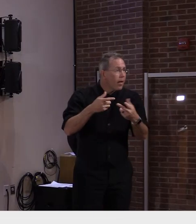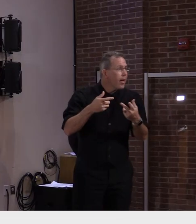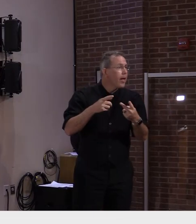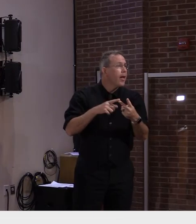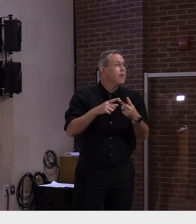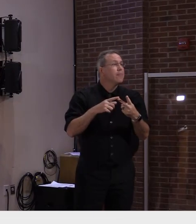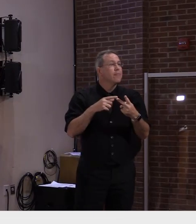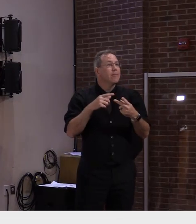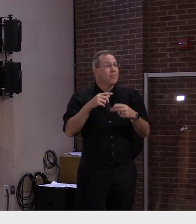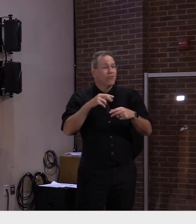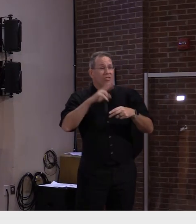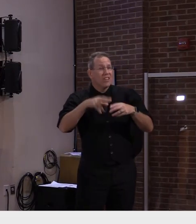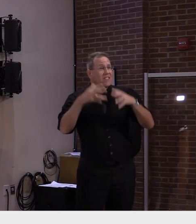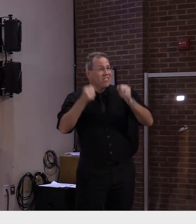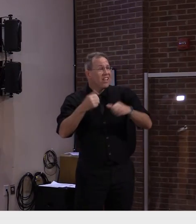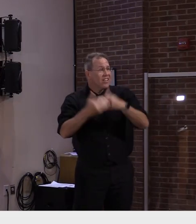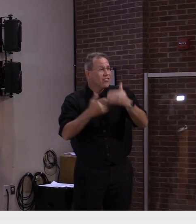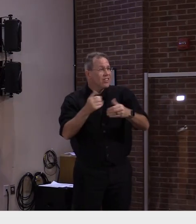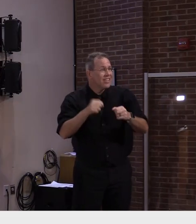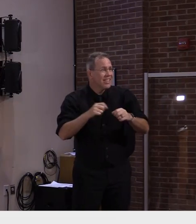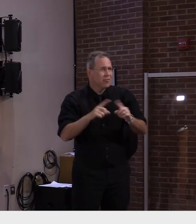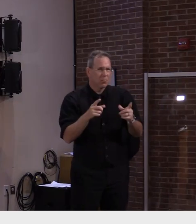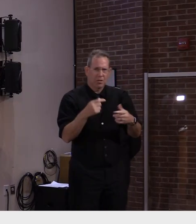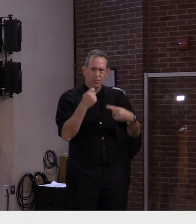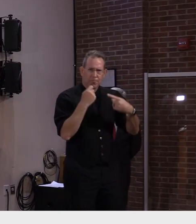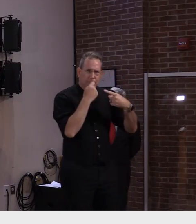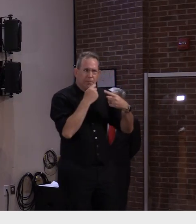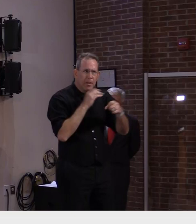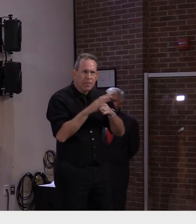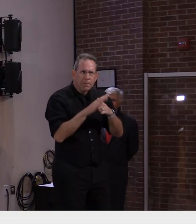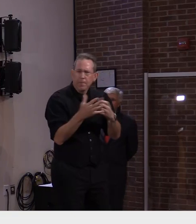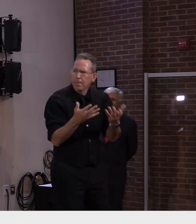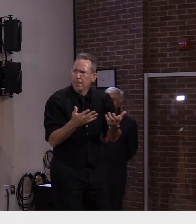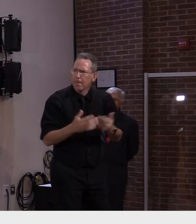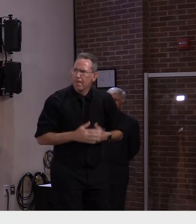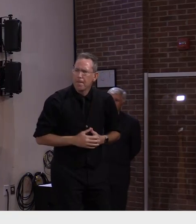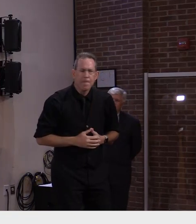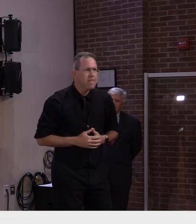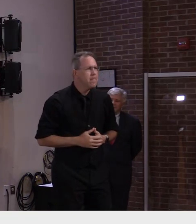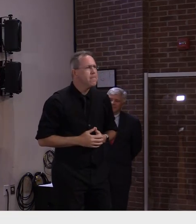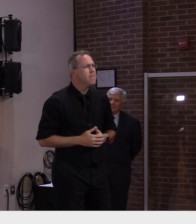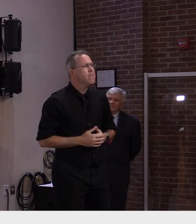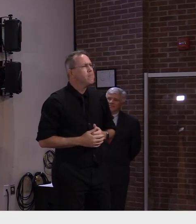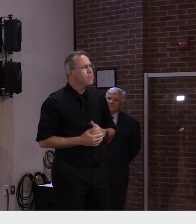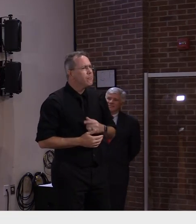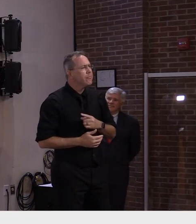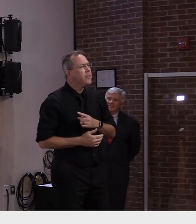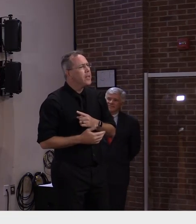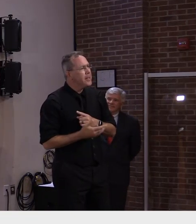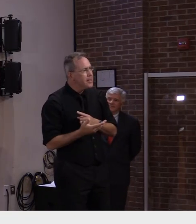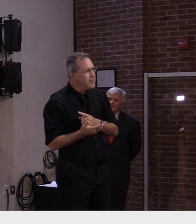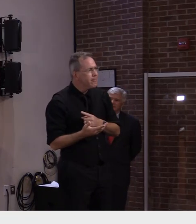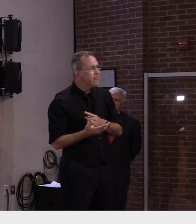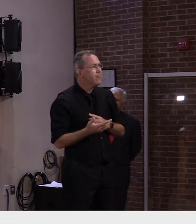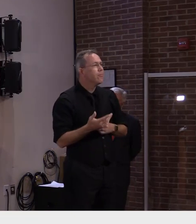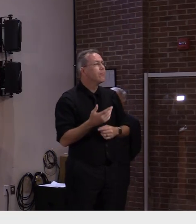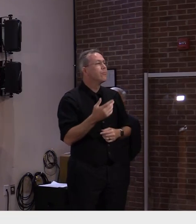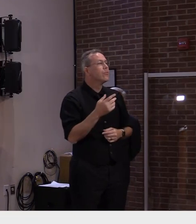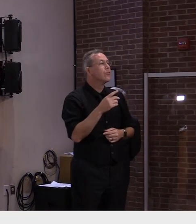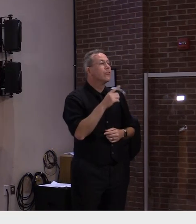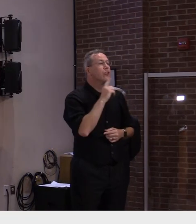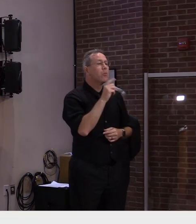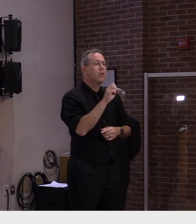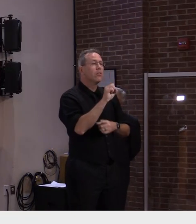Yeah, so in terms of supplies, that continues to be a metric that we